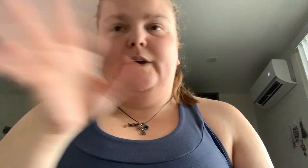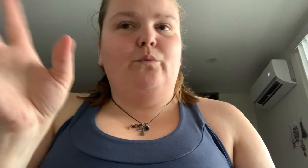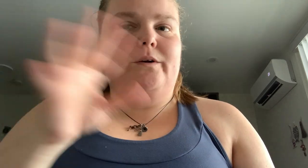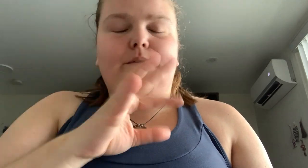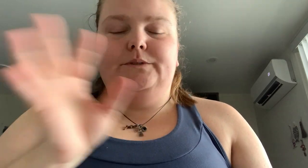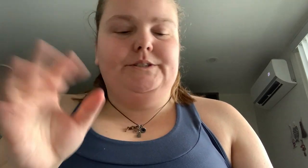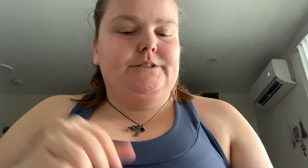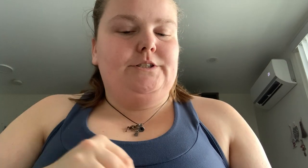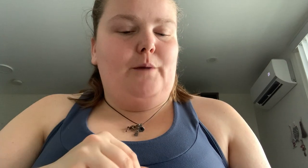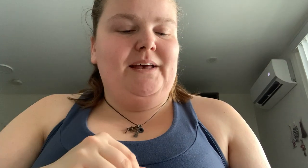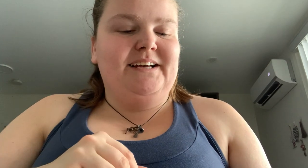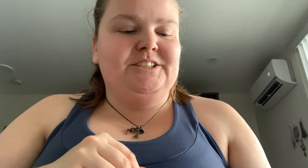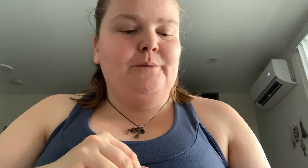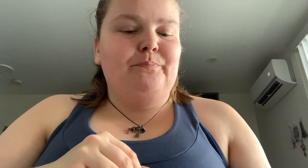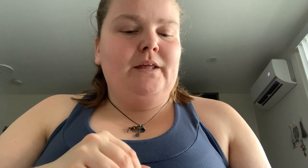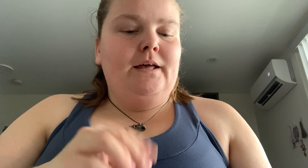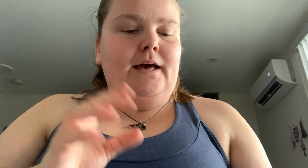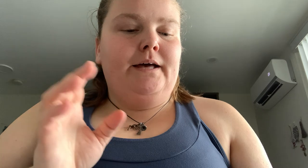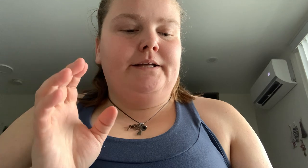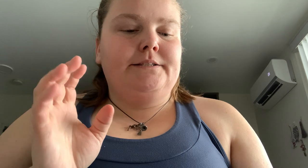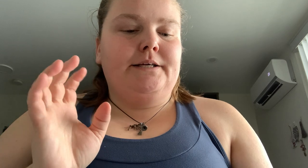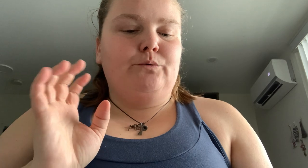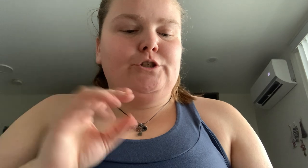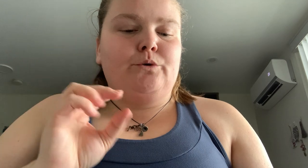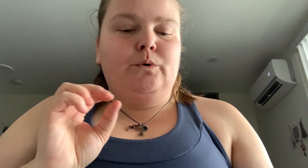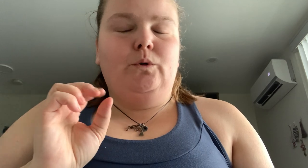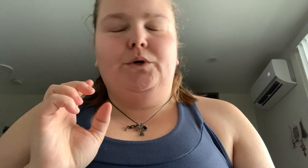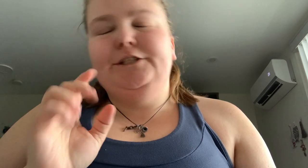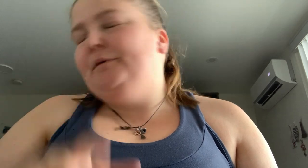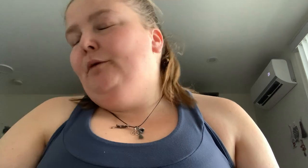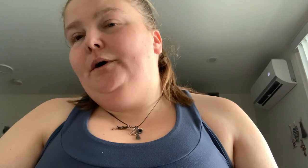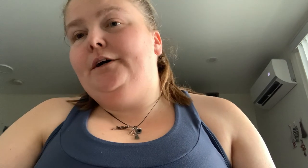like one of those topics. And a ritual or spell book.